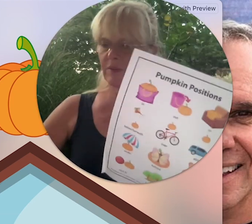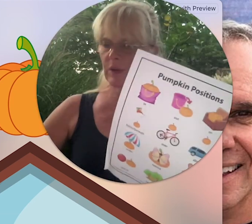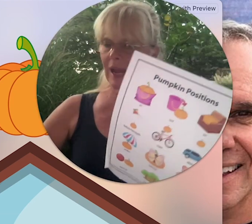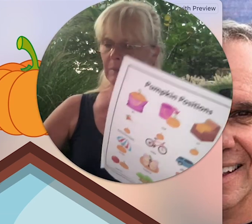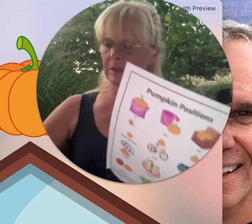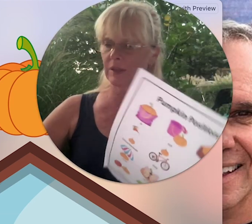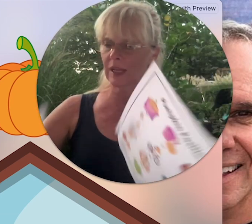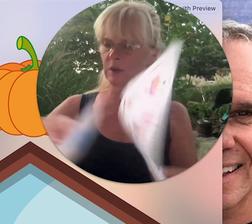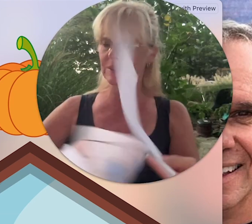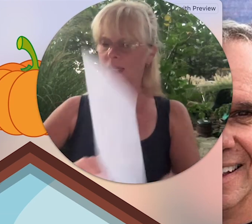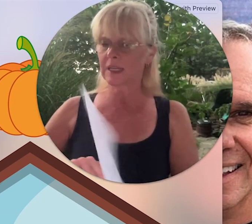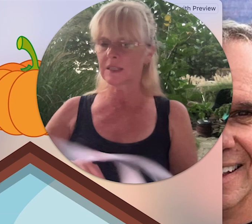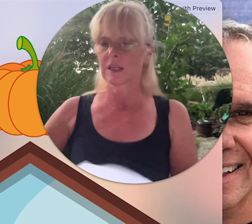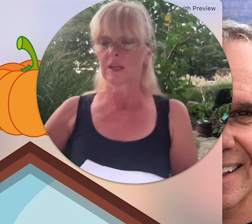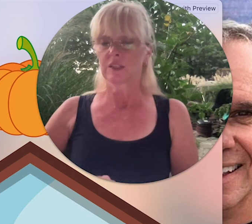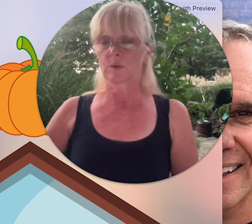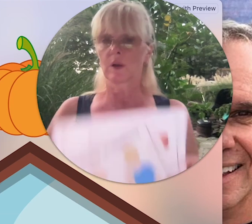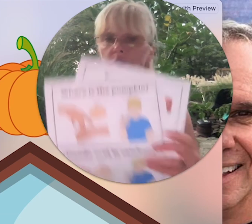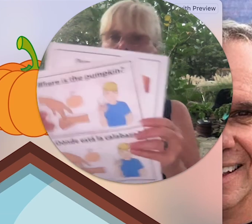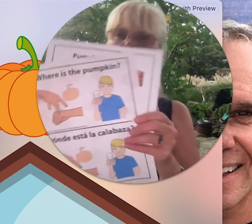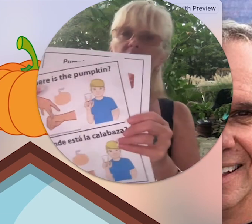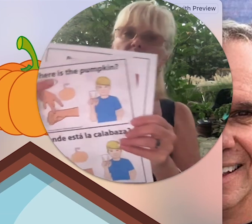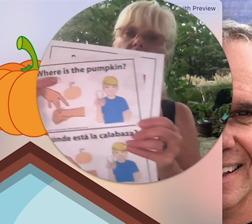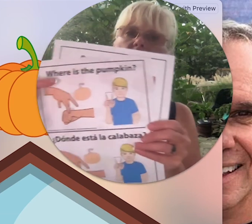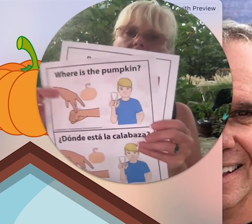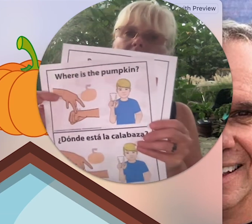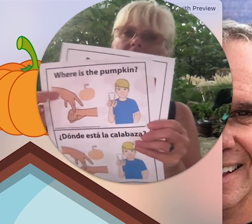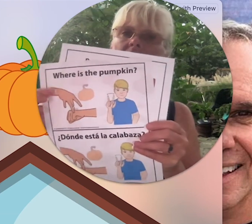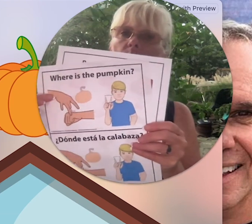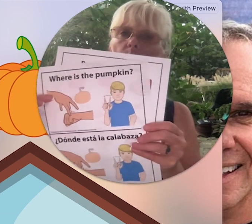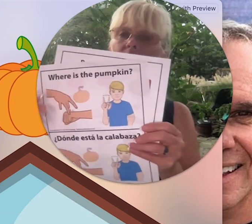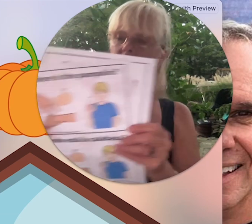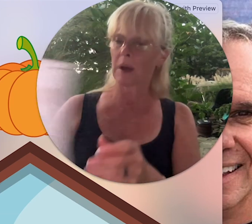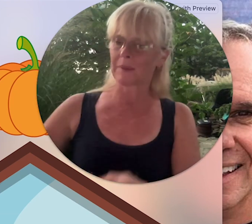vocabulary that goes in it to where you get to learn where is pumpkin